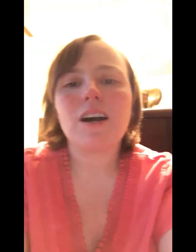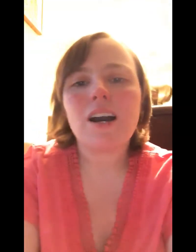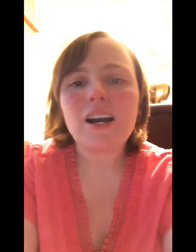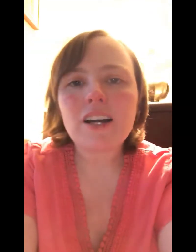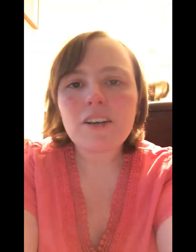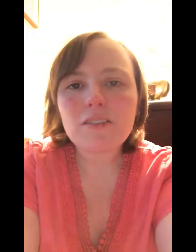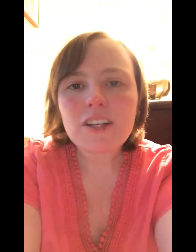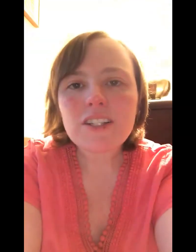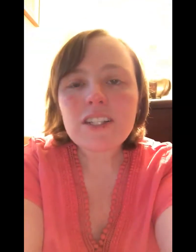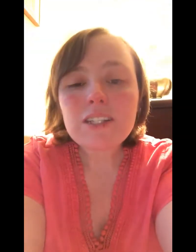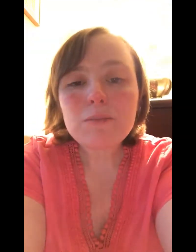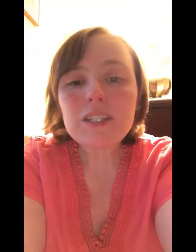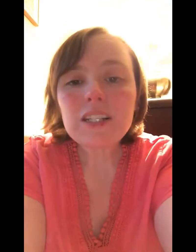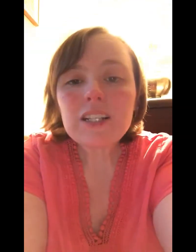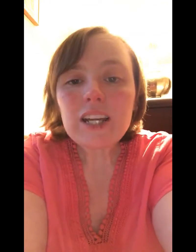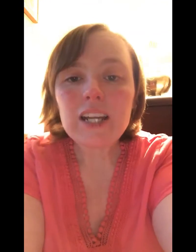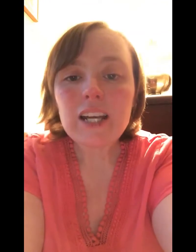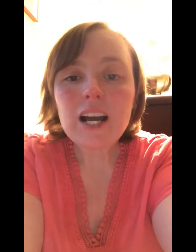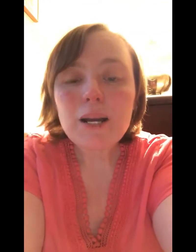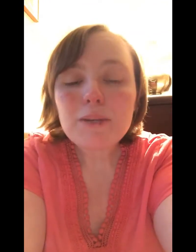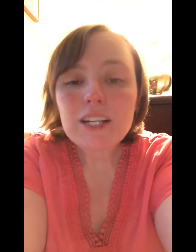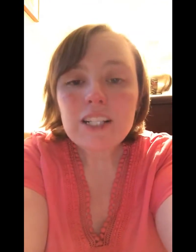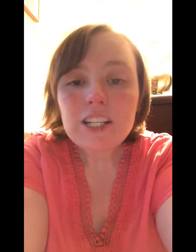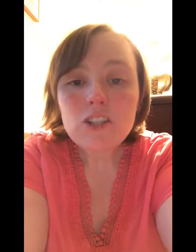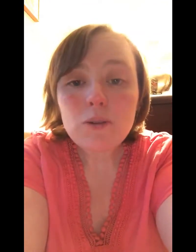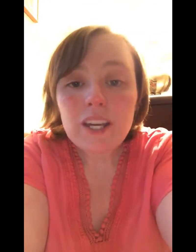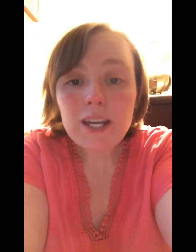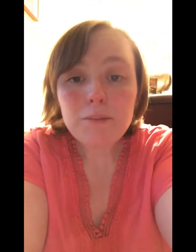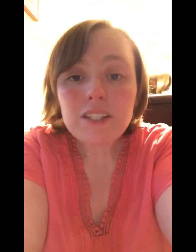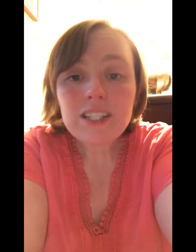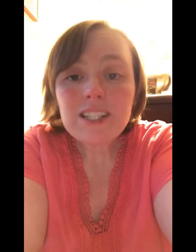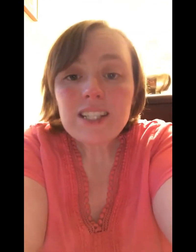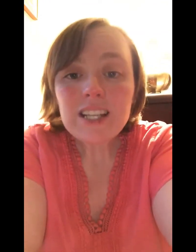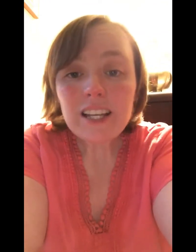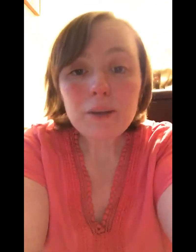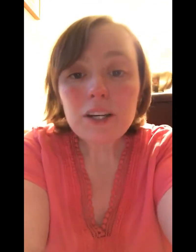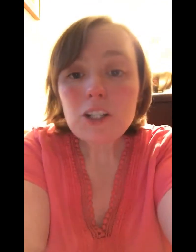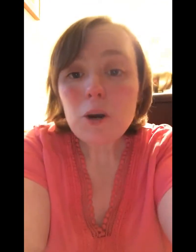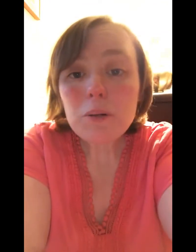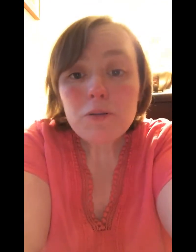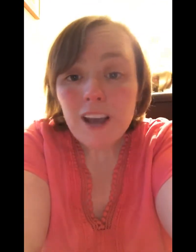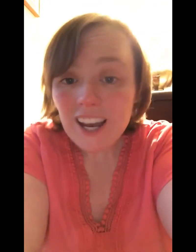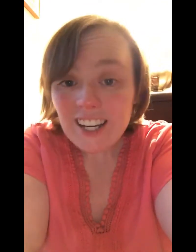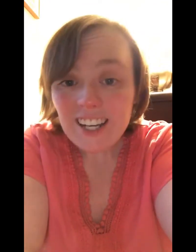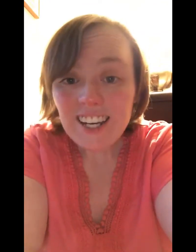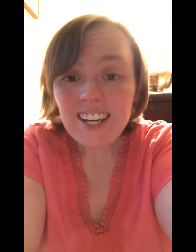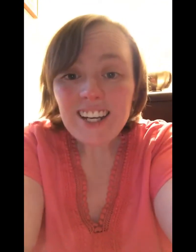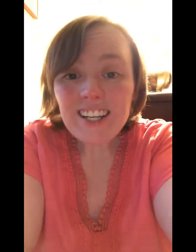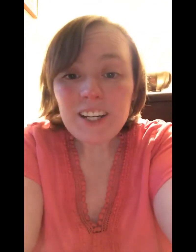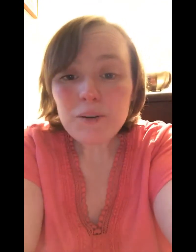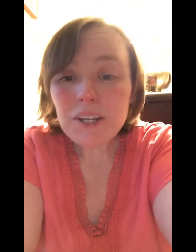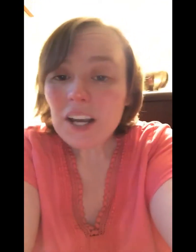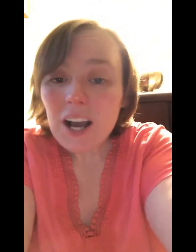Hi, car friends. This is Ms. Little Katie. I'm going to teach you the ABCs in sign language. Are we ready? Here we go.